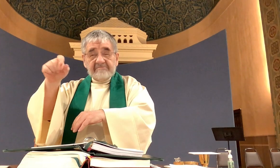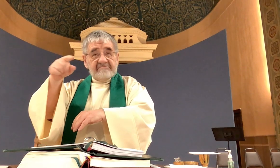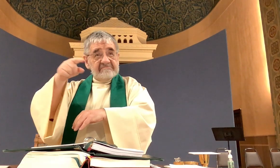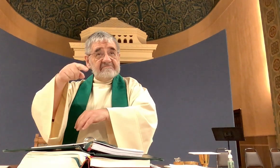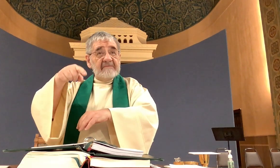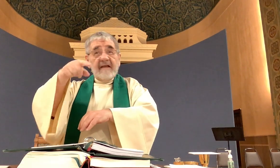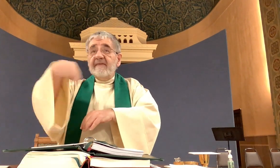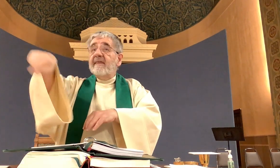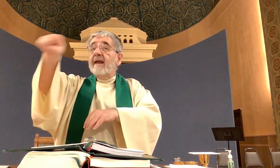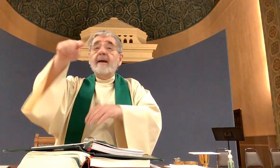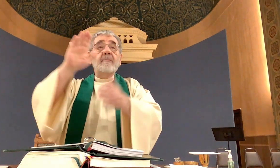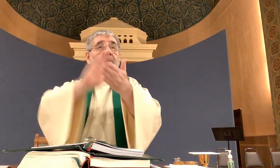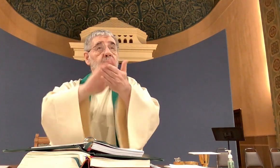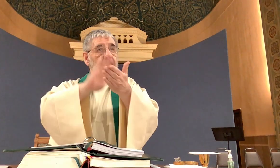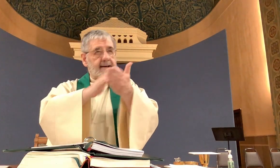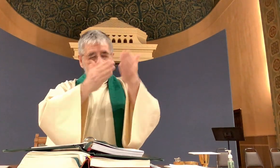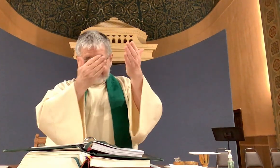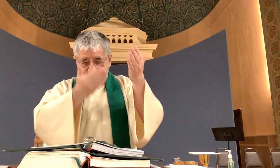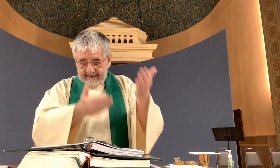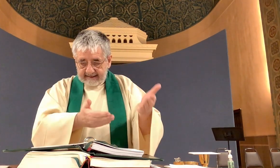and was praised by all.